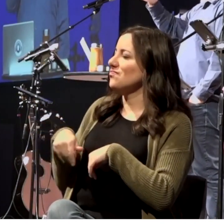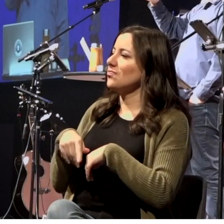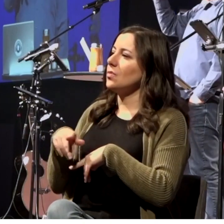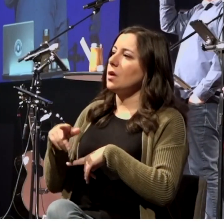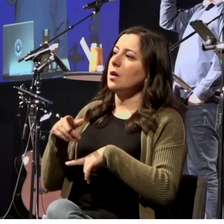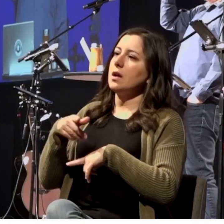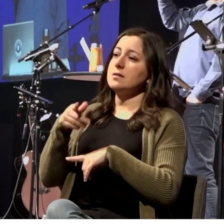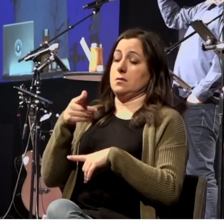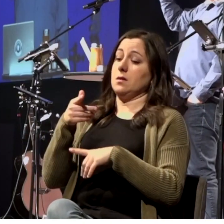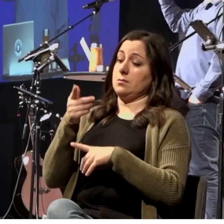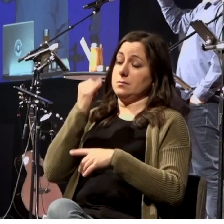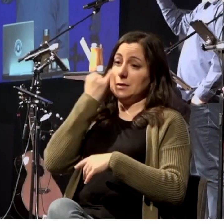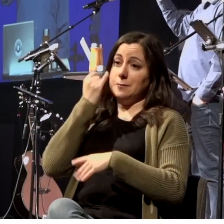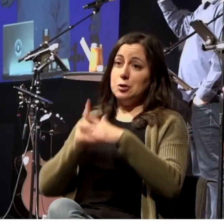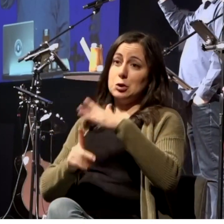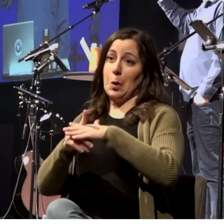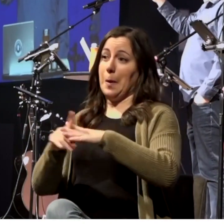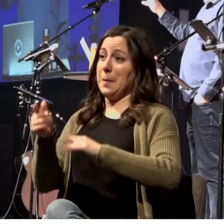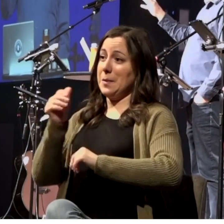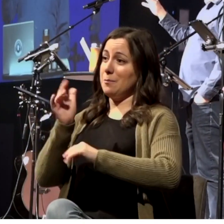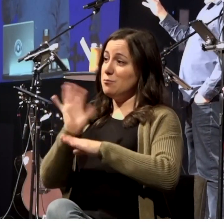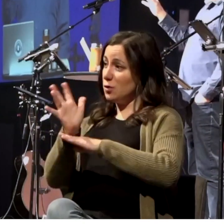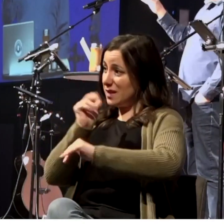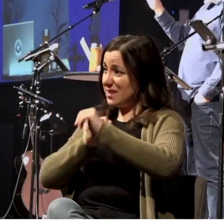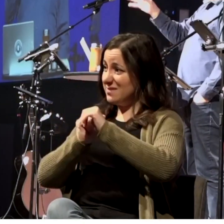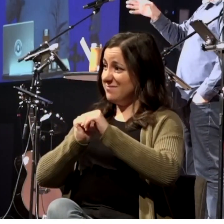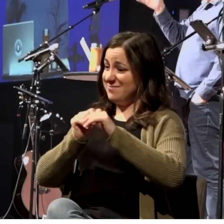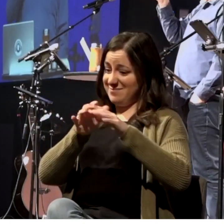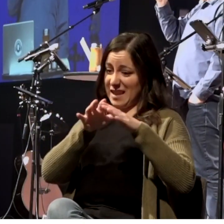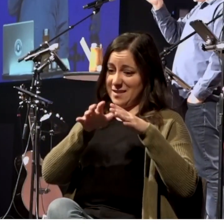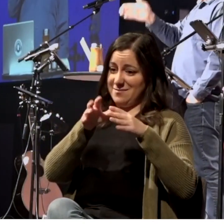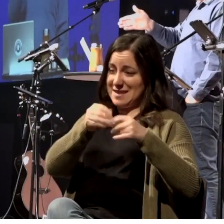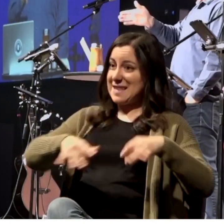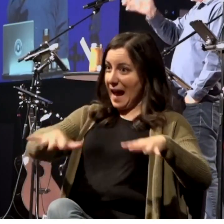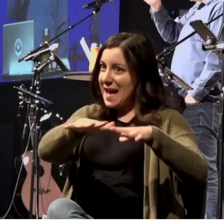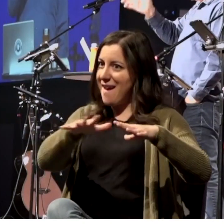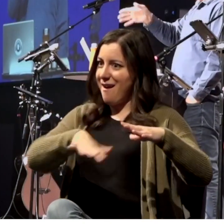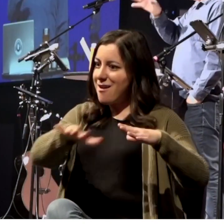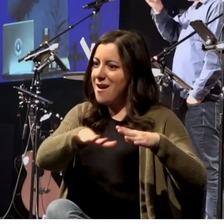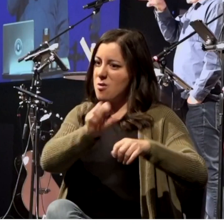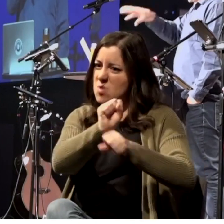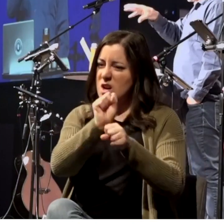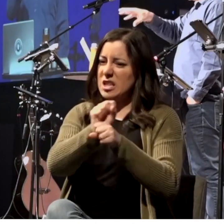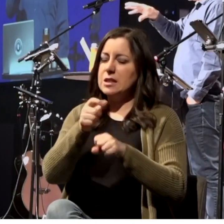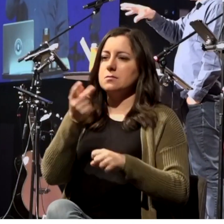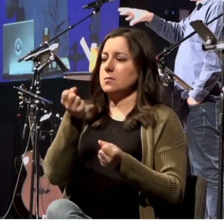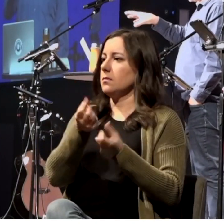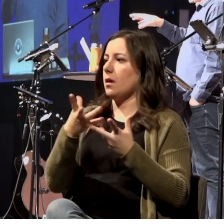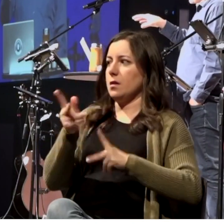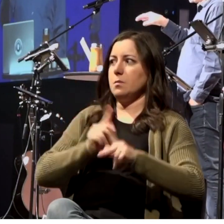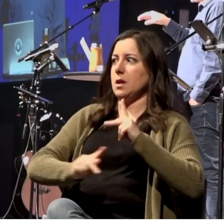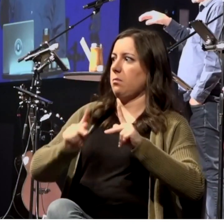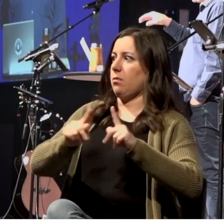cocaine and just, you know, whatever. And they don't understand that the set is a business. It's just, it's very much professional atmosphere.